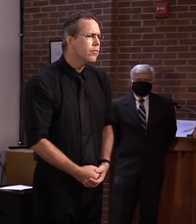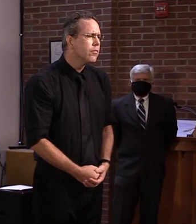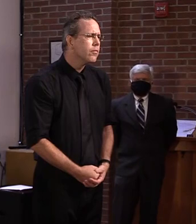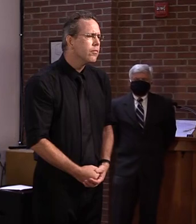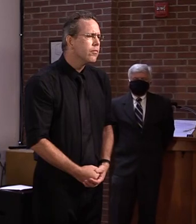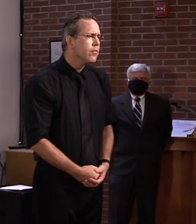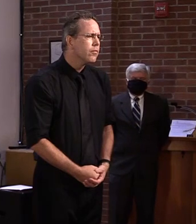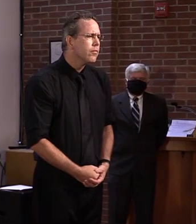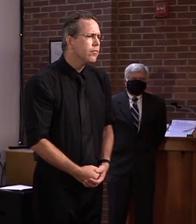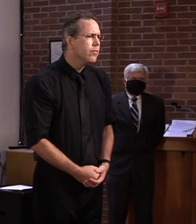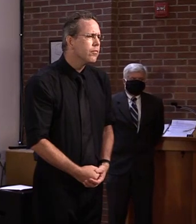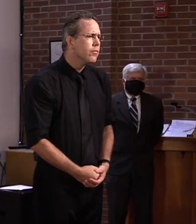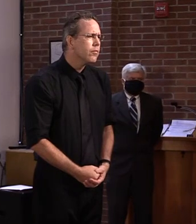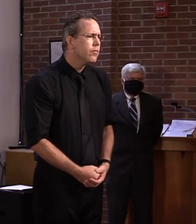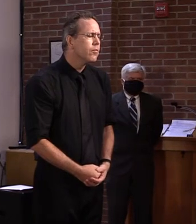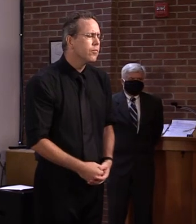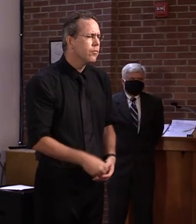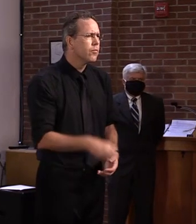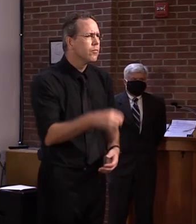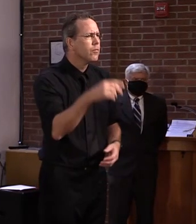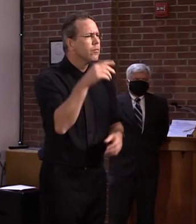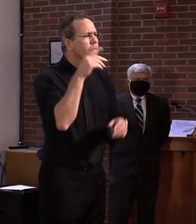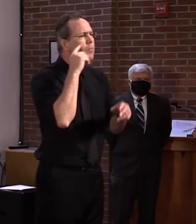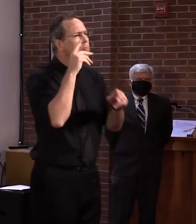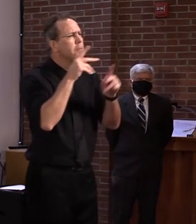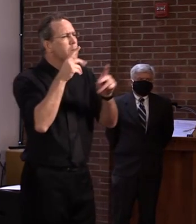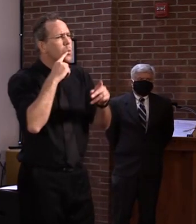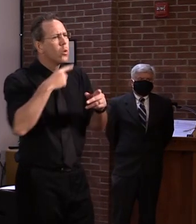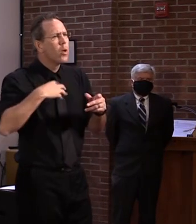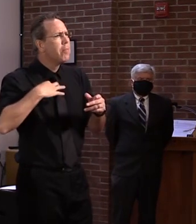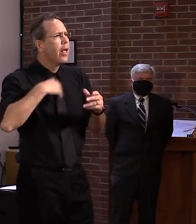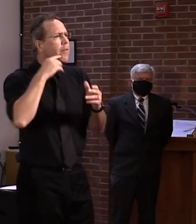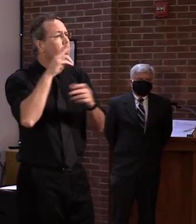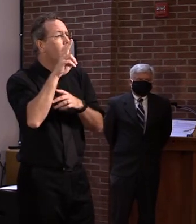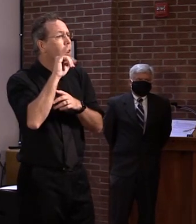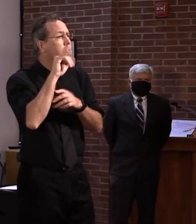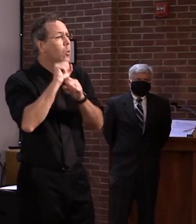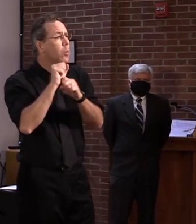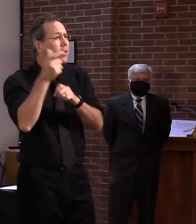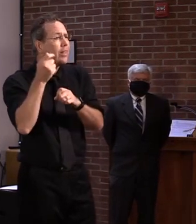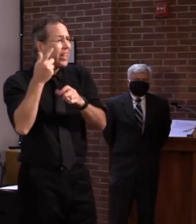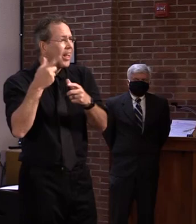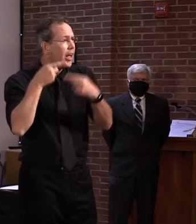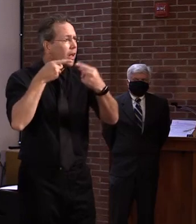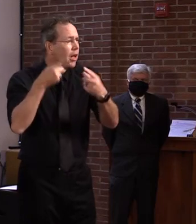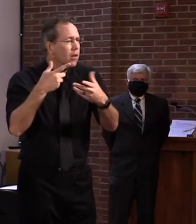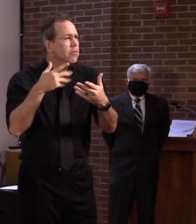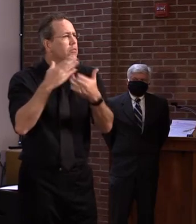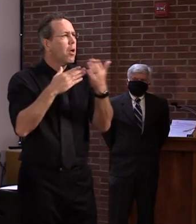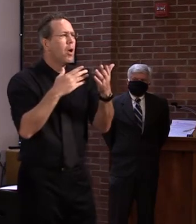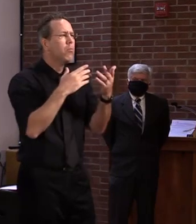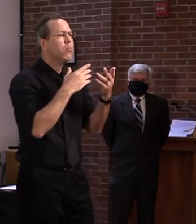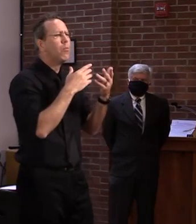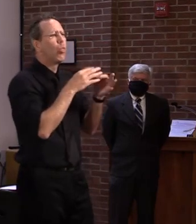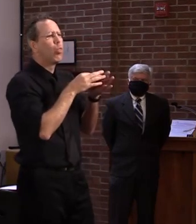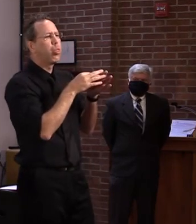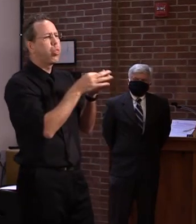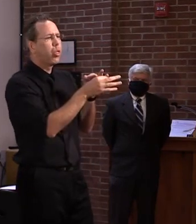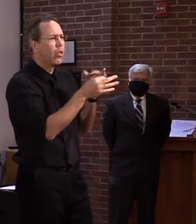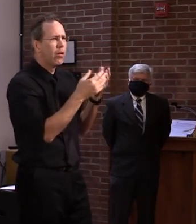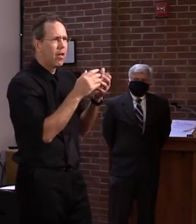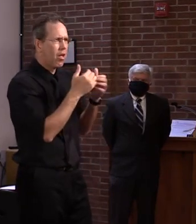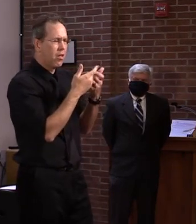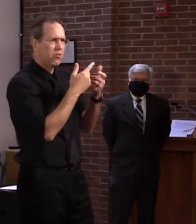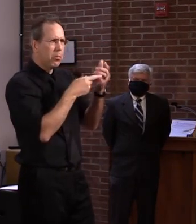how many aren't receiving their benefits, and what's being done to clear these last few weeks. I have engaged with